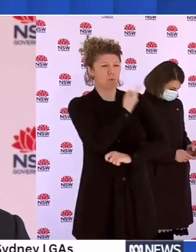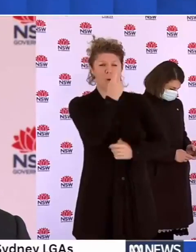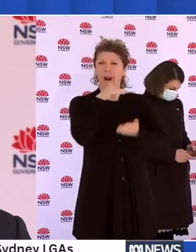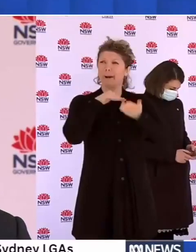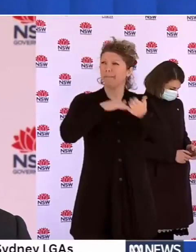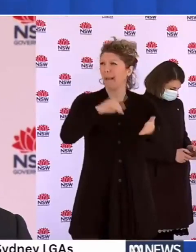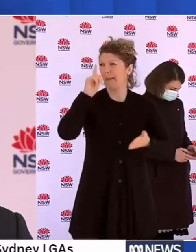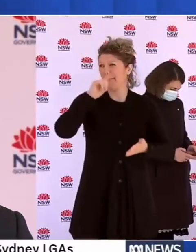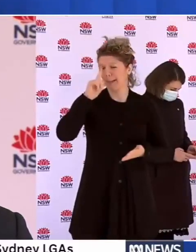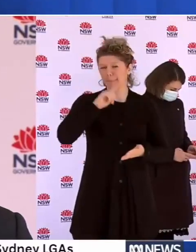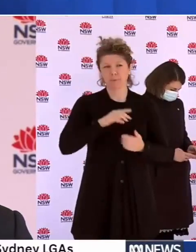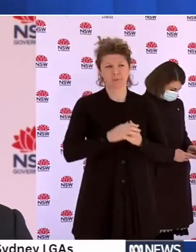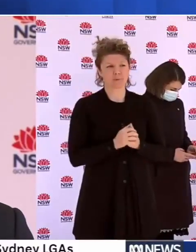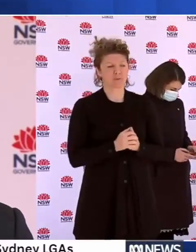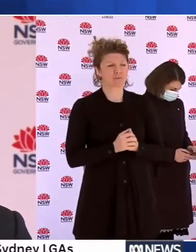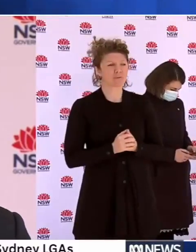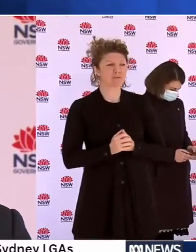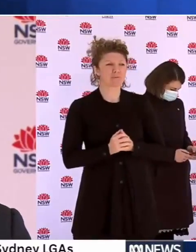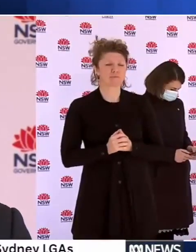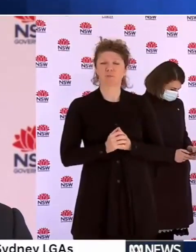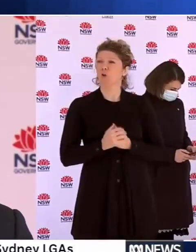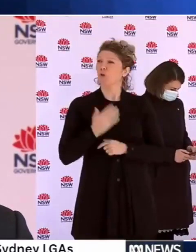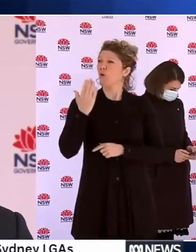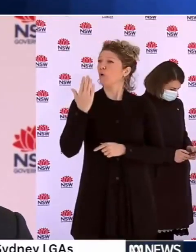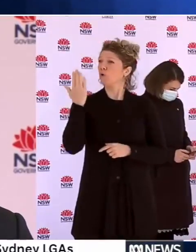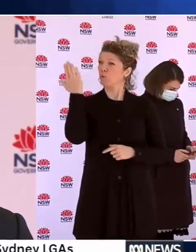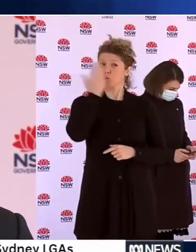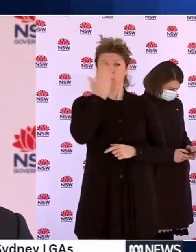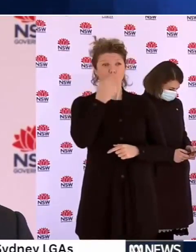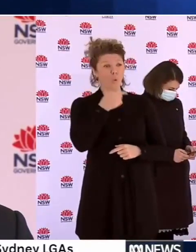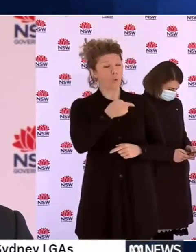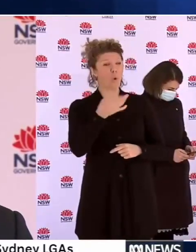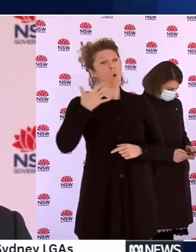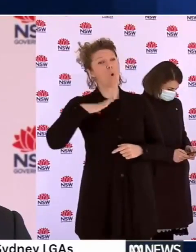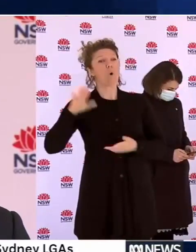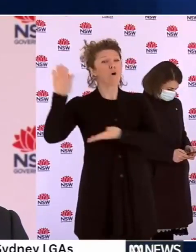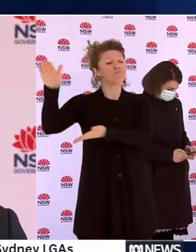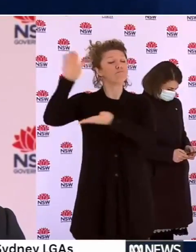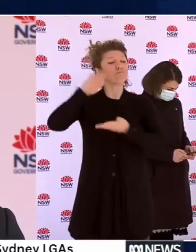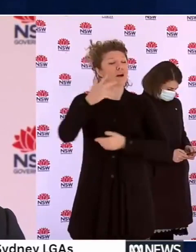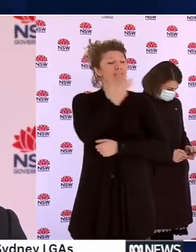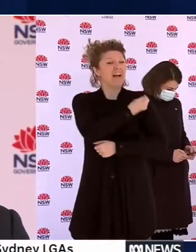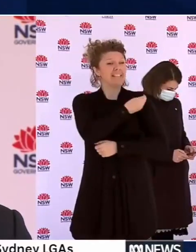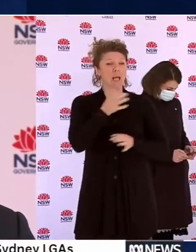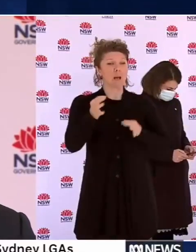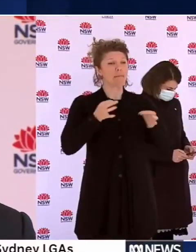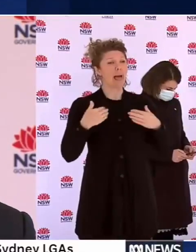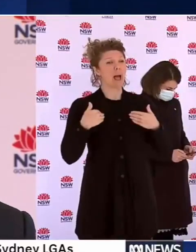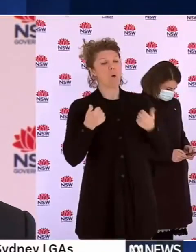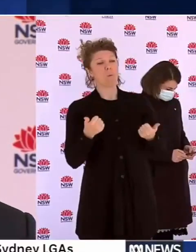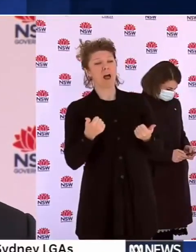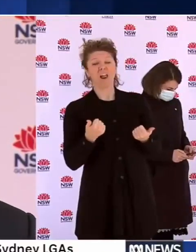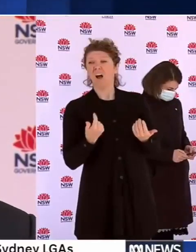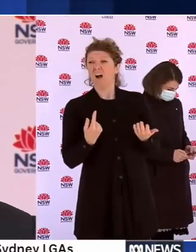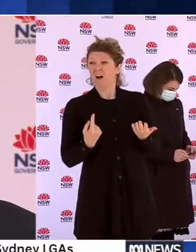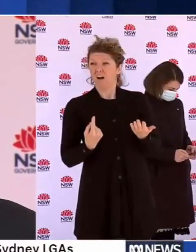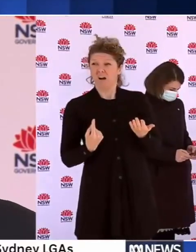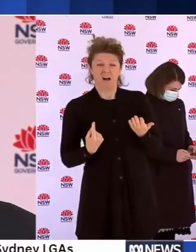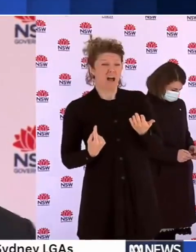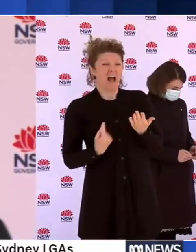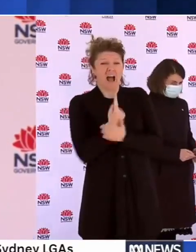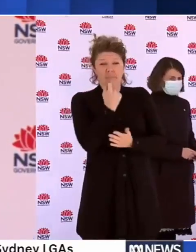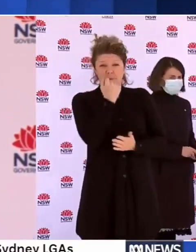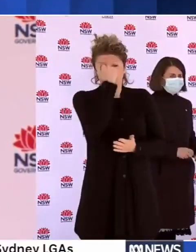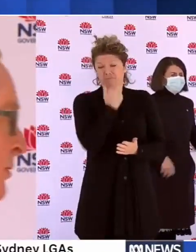into arms. You know what? The school intended it well, there was a mistake and so what? It's happened out of a million vaccinations.